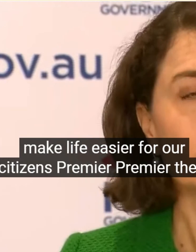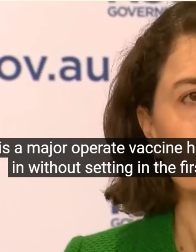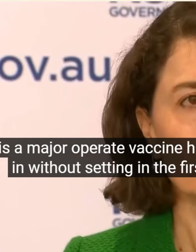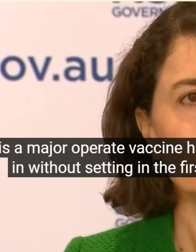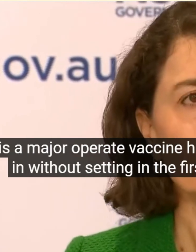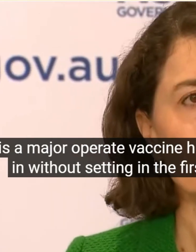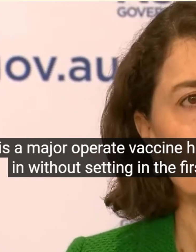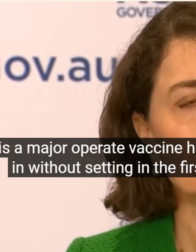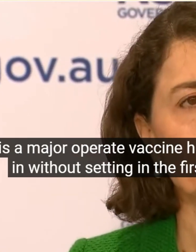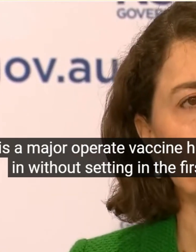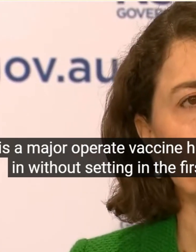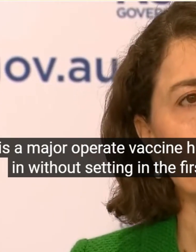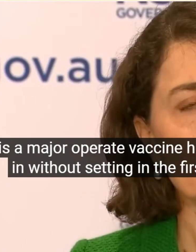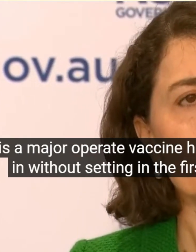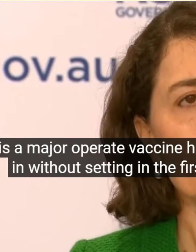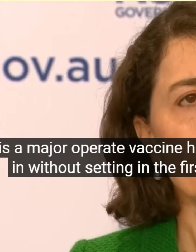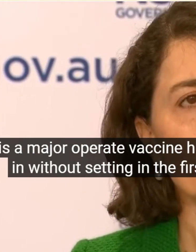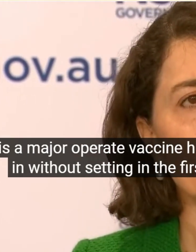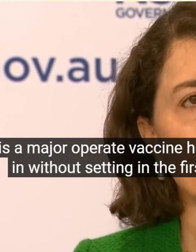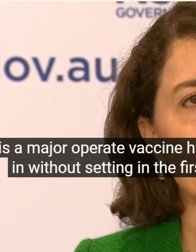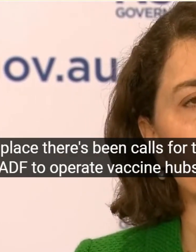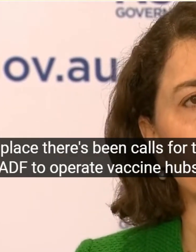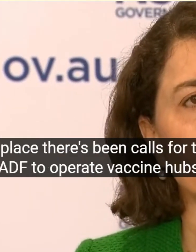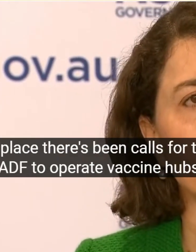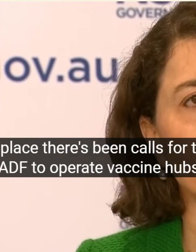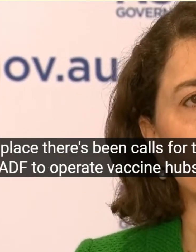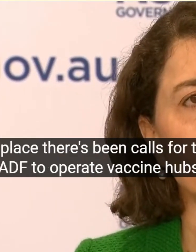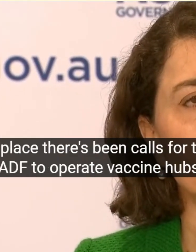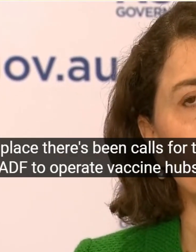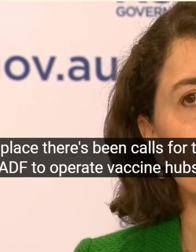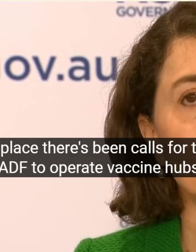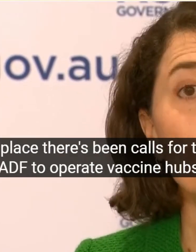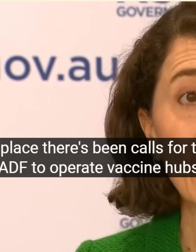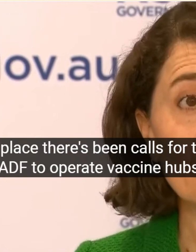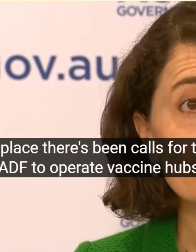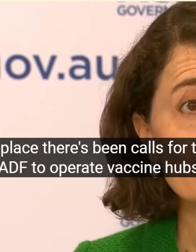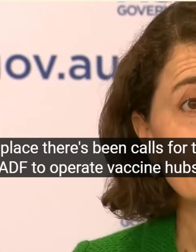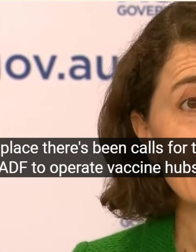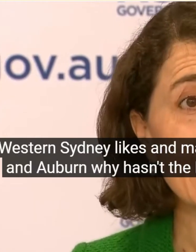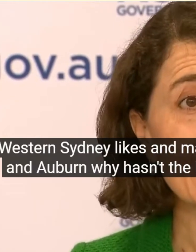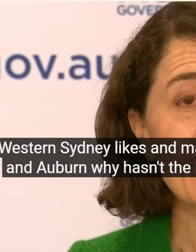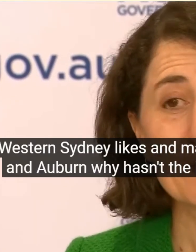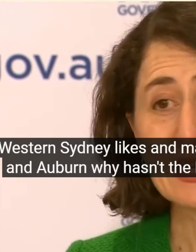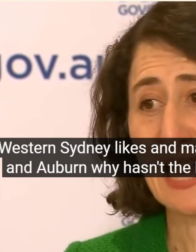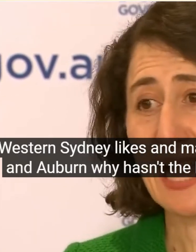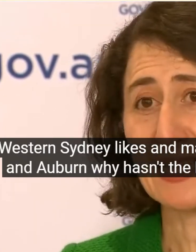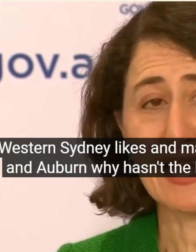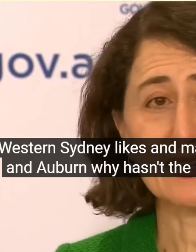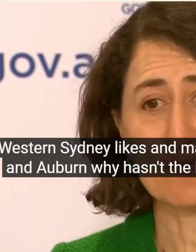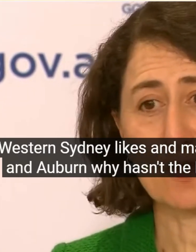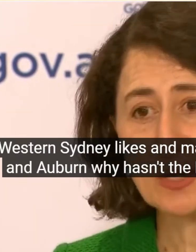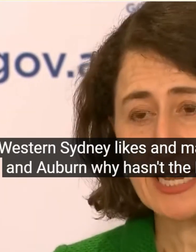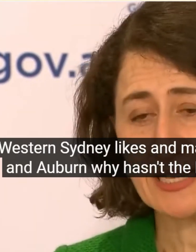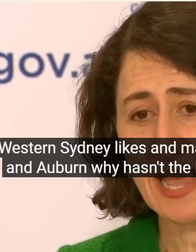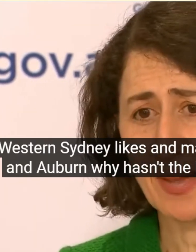Sydney Like St Mary's And Orban Why Hasn The New South Wales Government Requested This Happen Oh We Have Minister Hazard Wrote